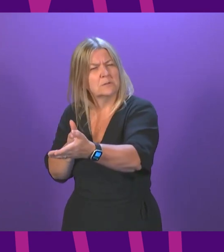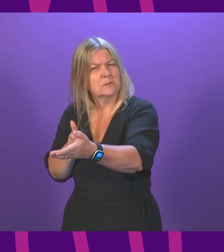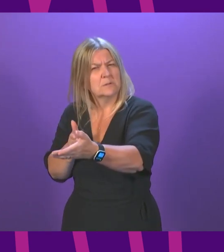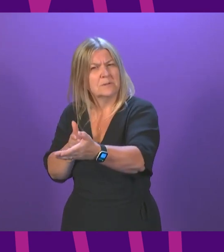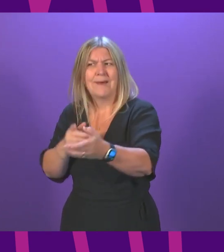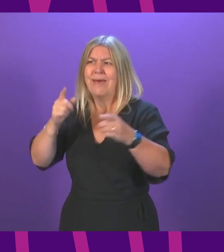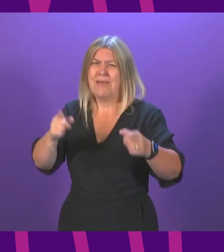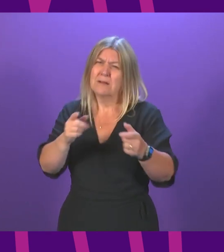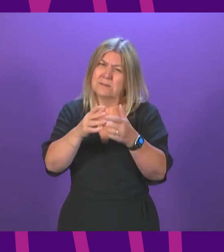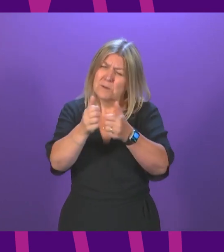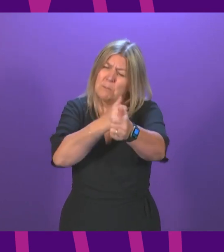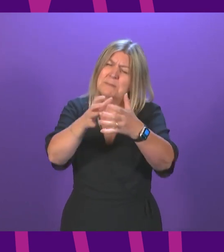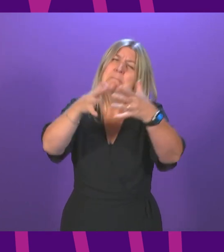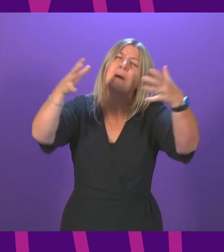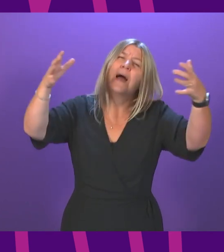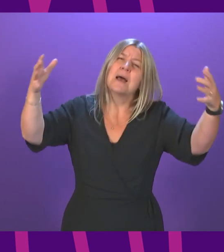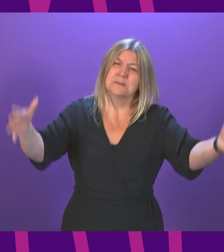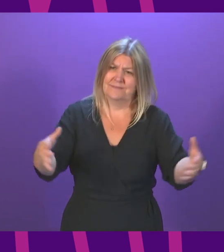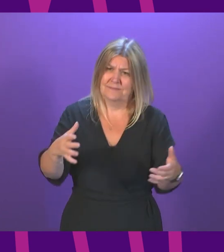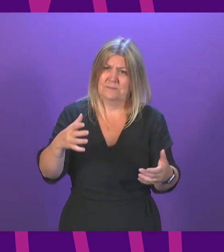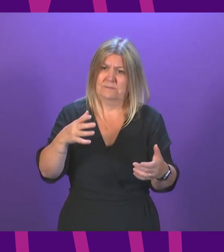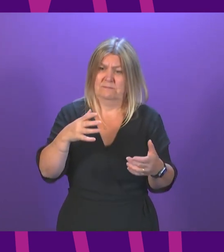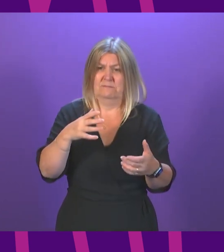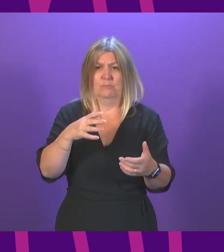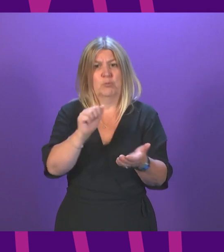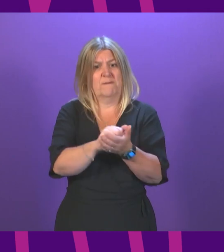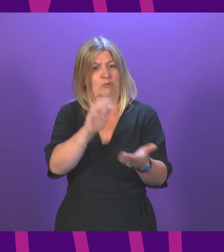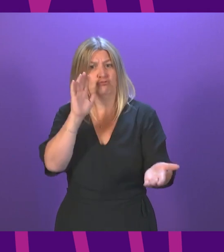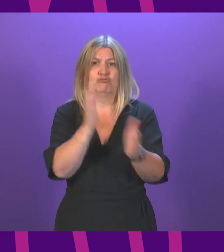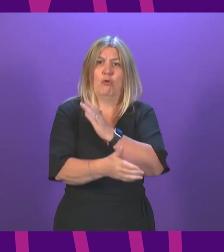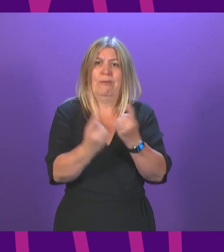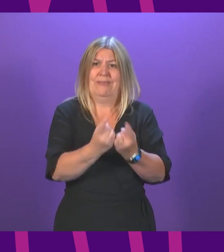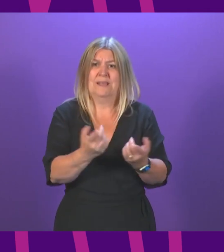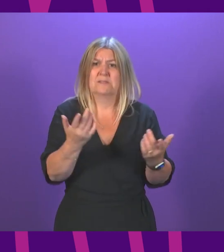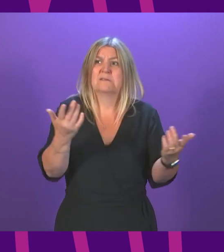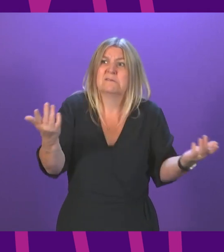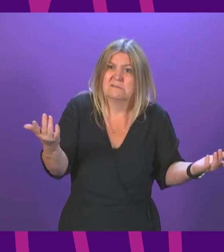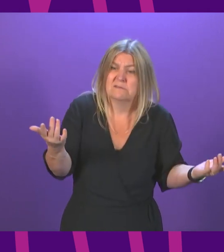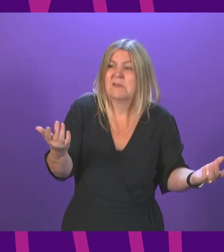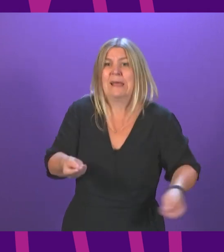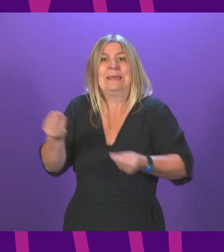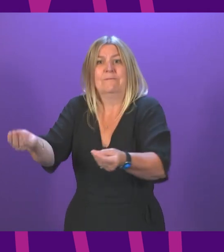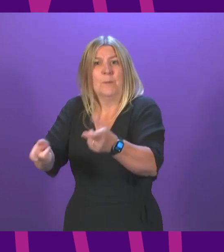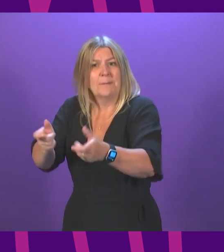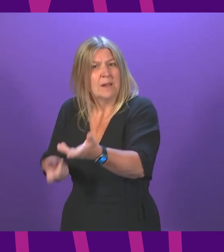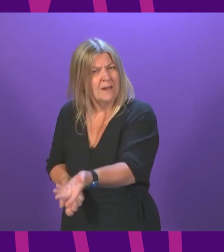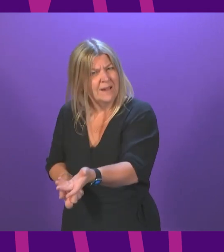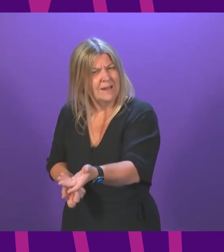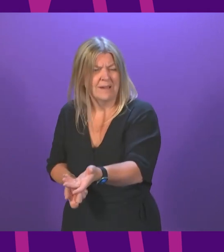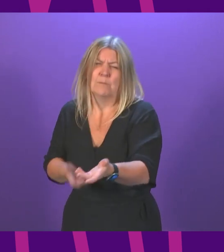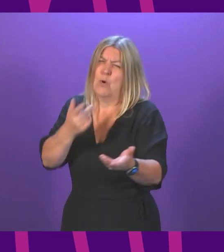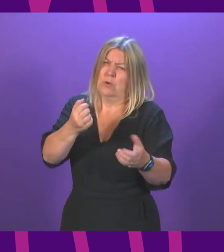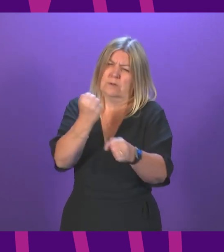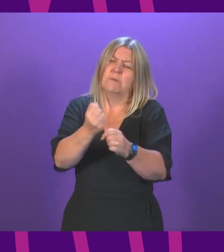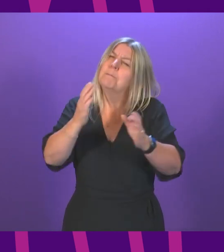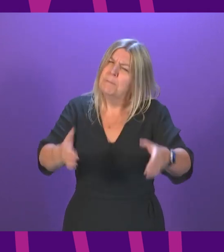destroy new items than give them away to people in need. This shocking revelation underlines that governments must do more